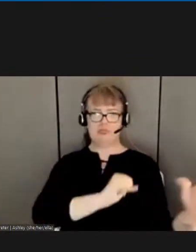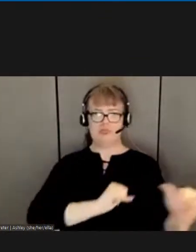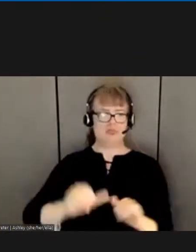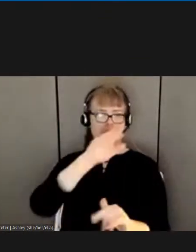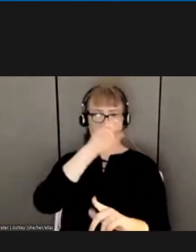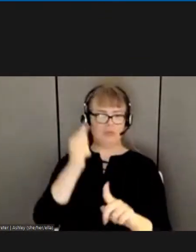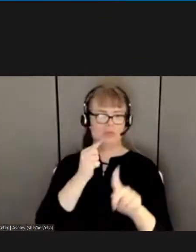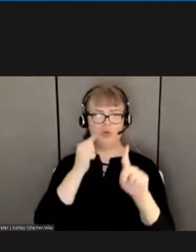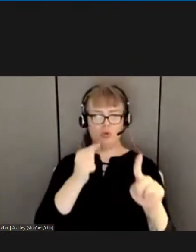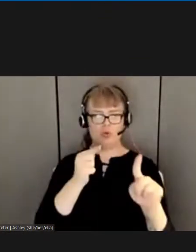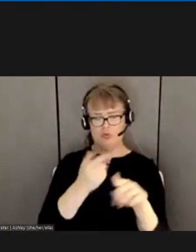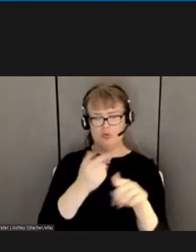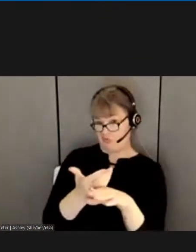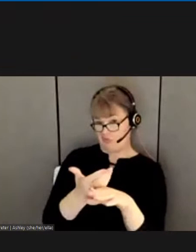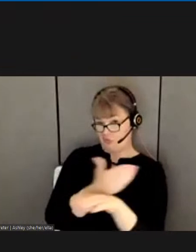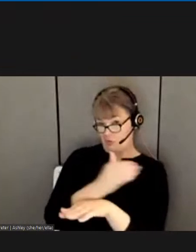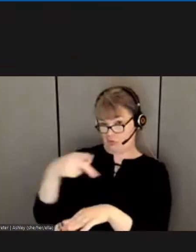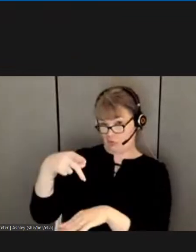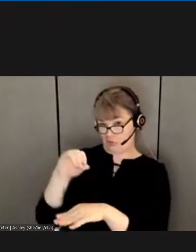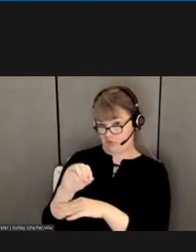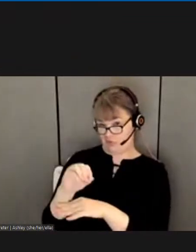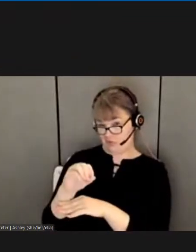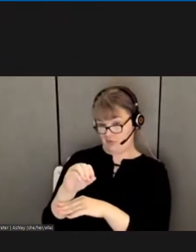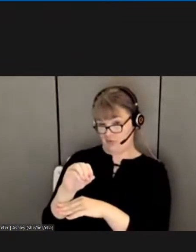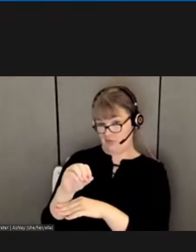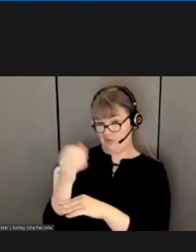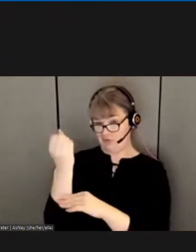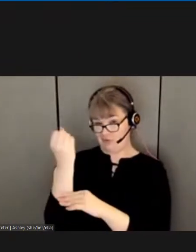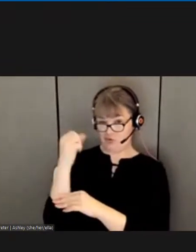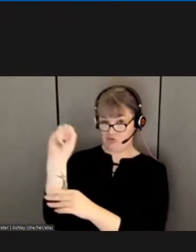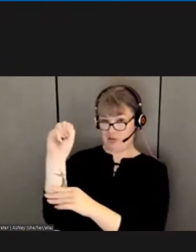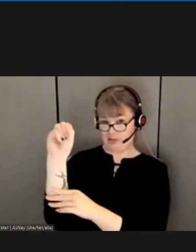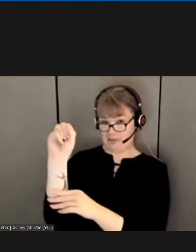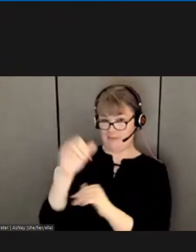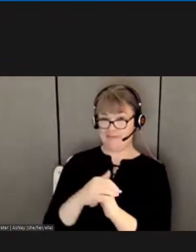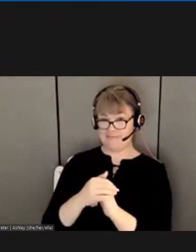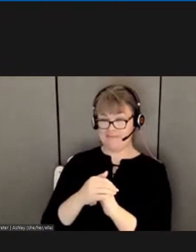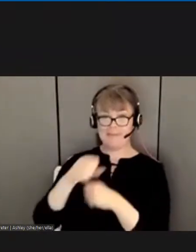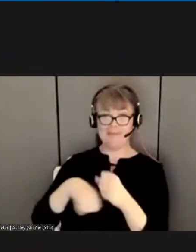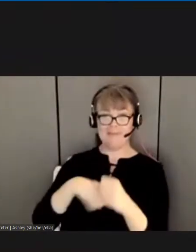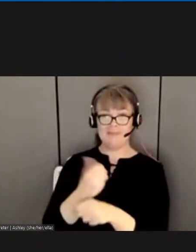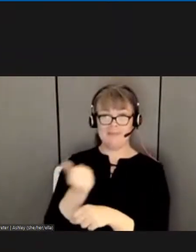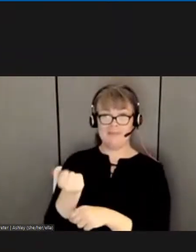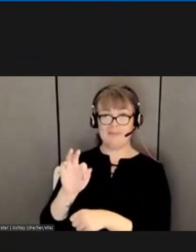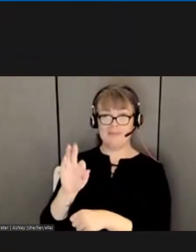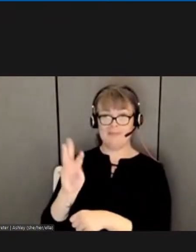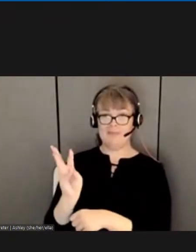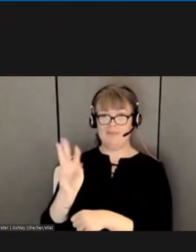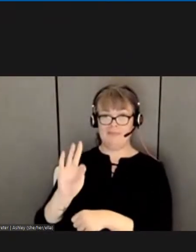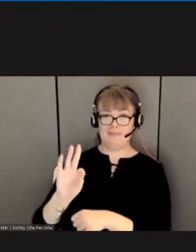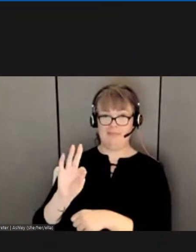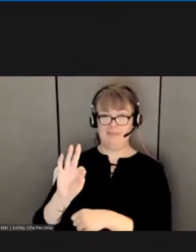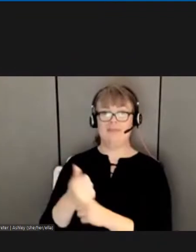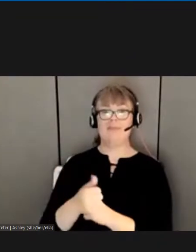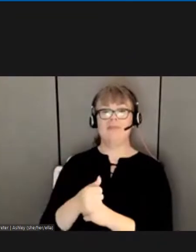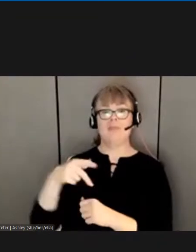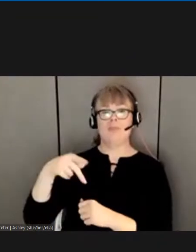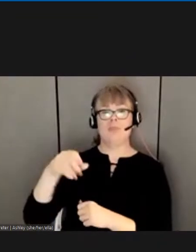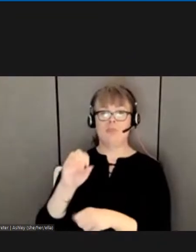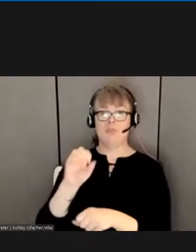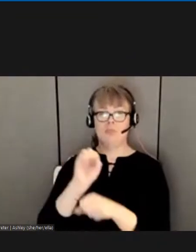history here post employees in 1969 made 8 442